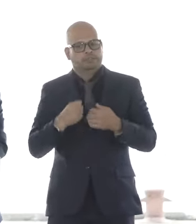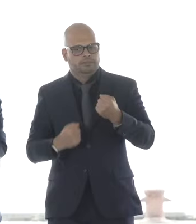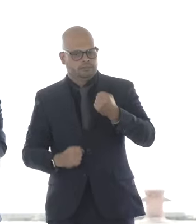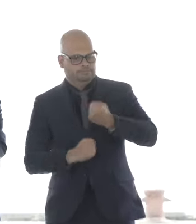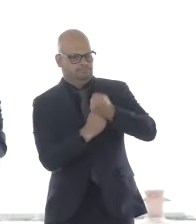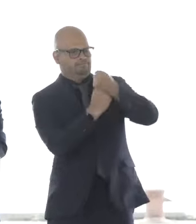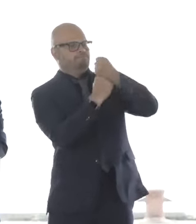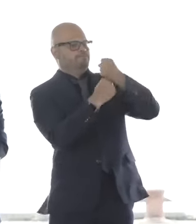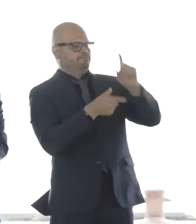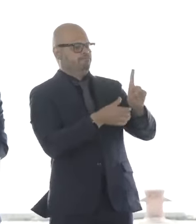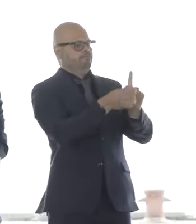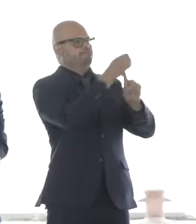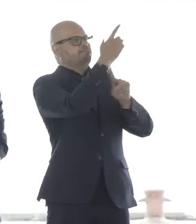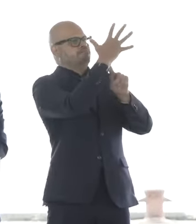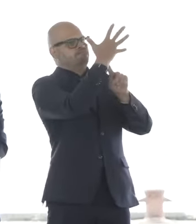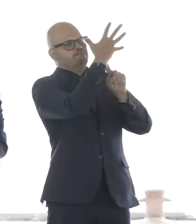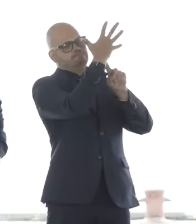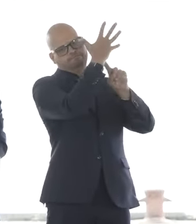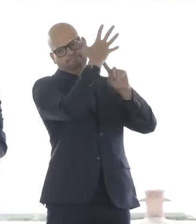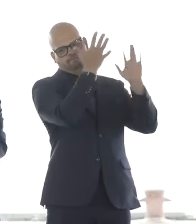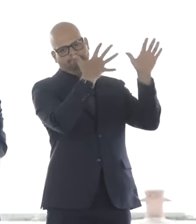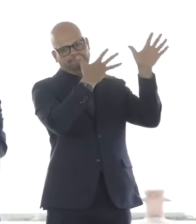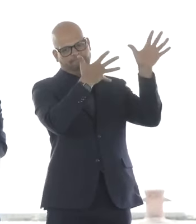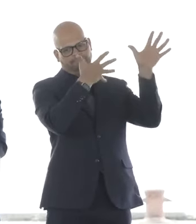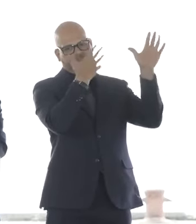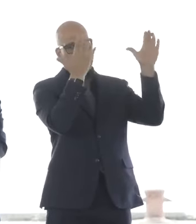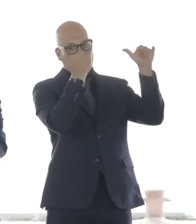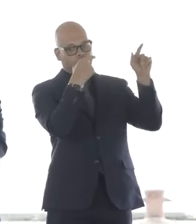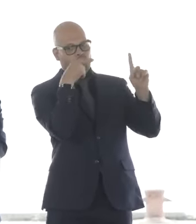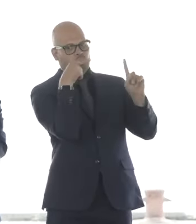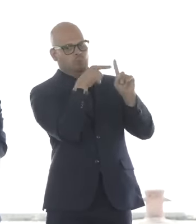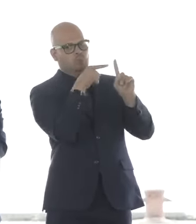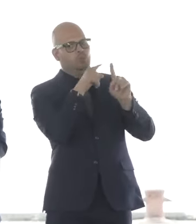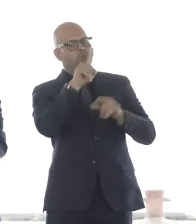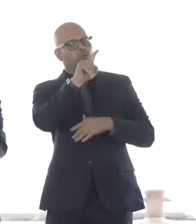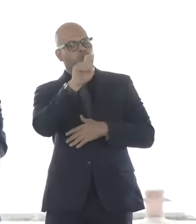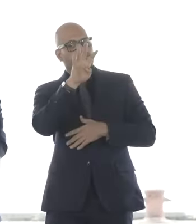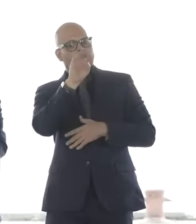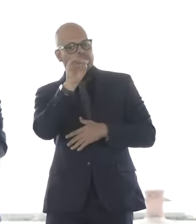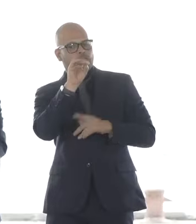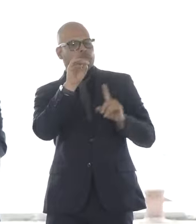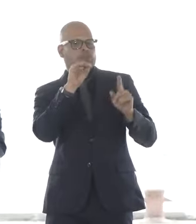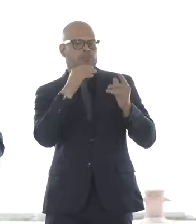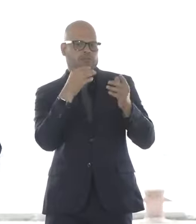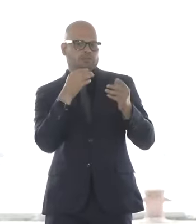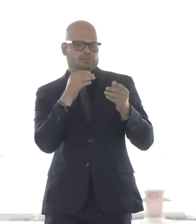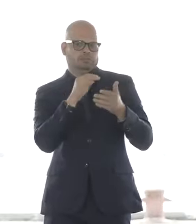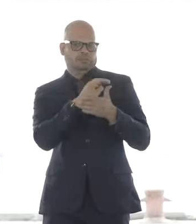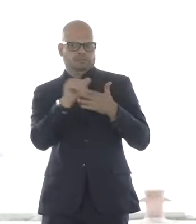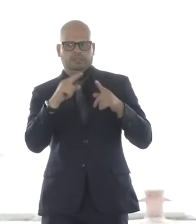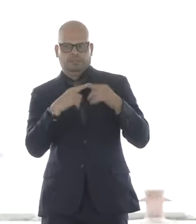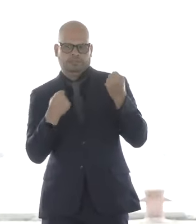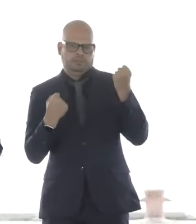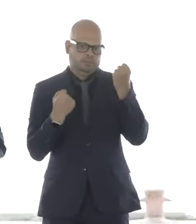$140 million of these funds will support floating offshore wind in particular.